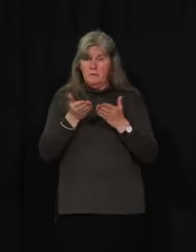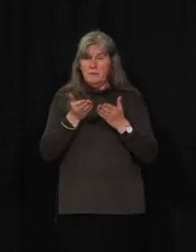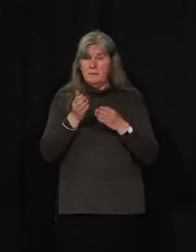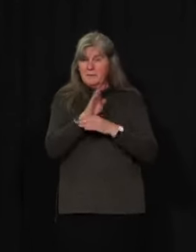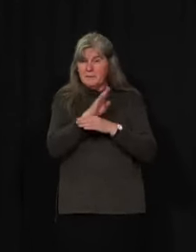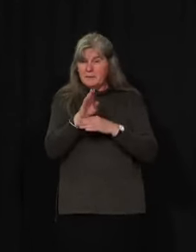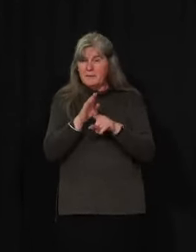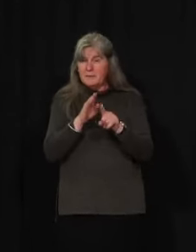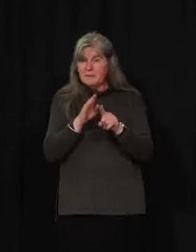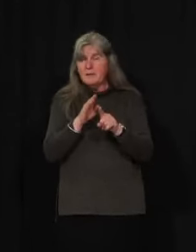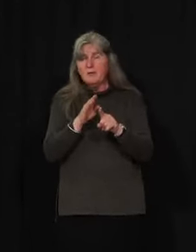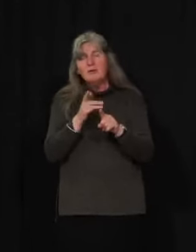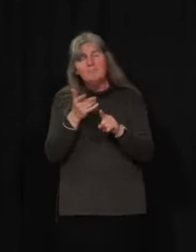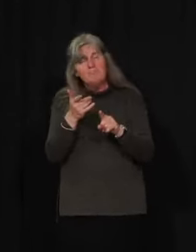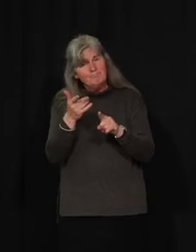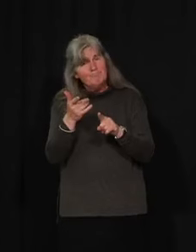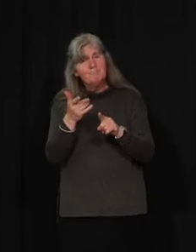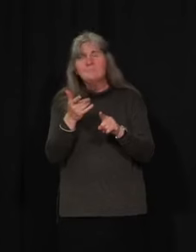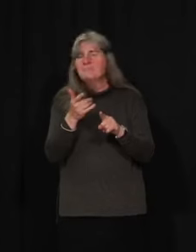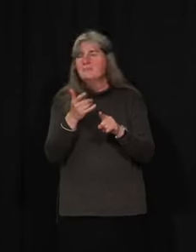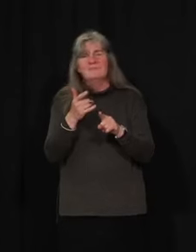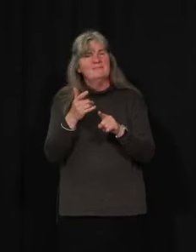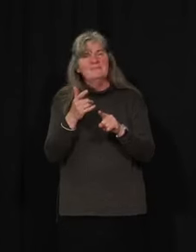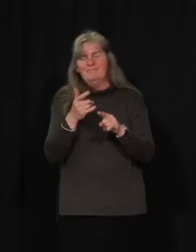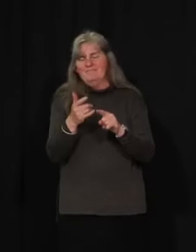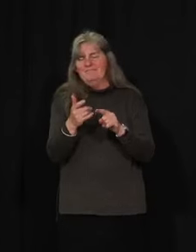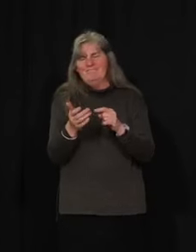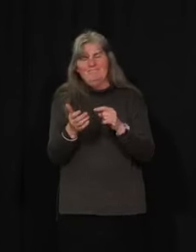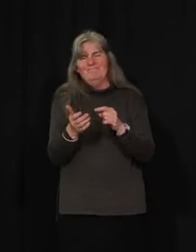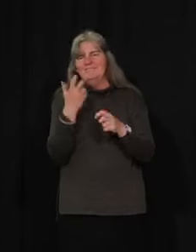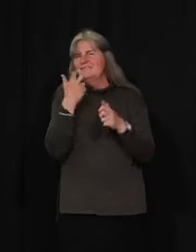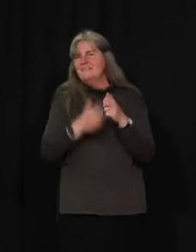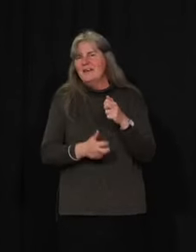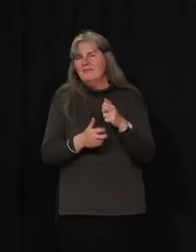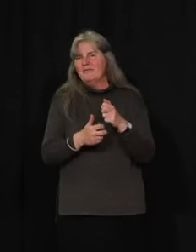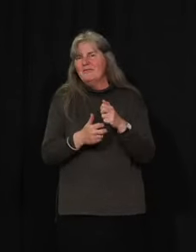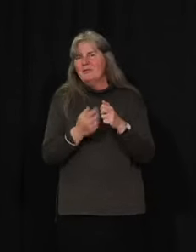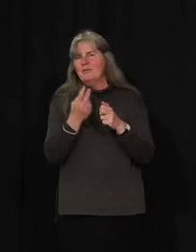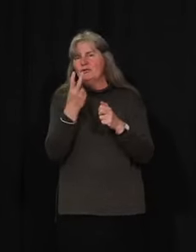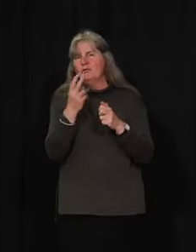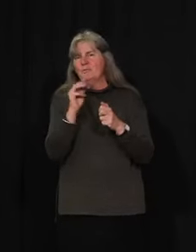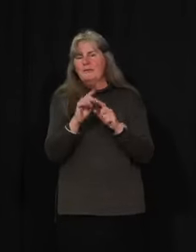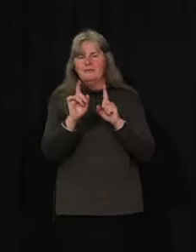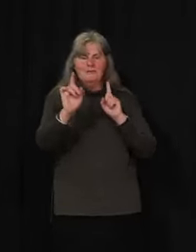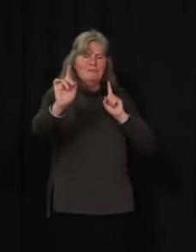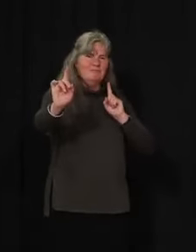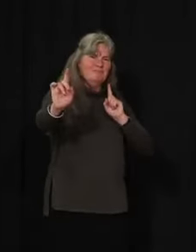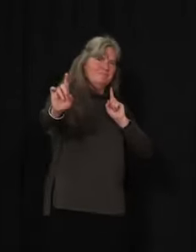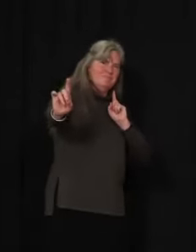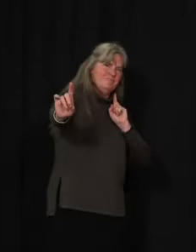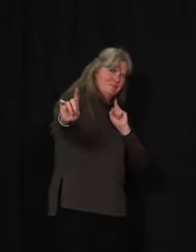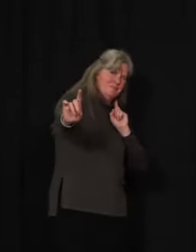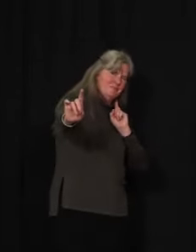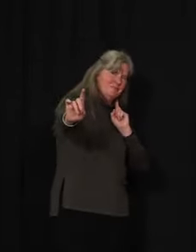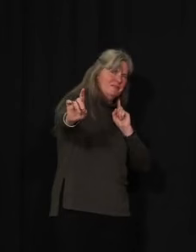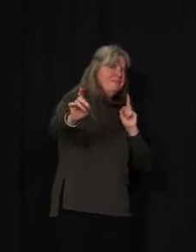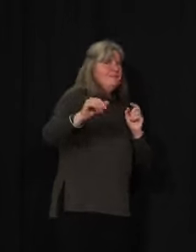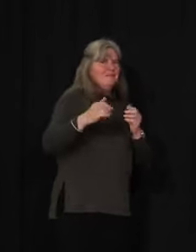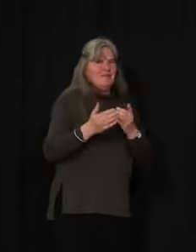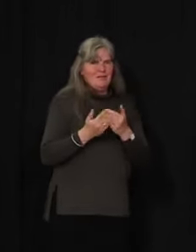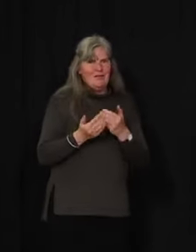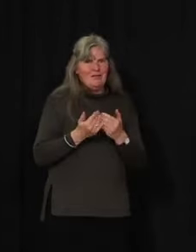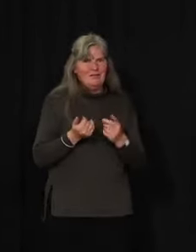it's pretty hard to do many of the personal care services without being in very close contact. At the same time, this is a non